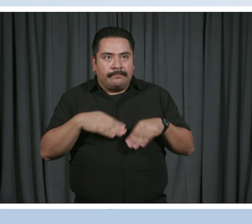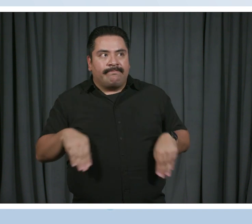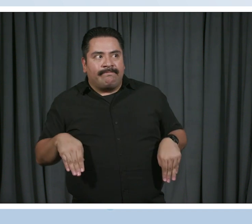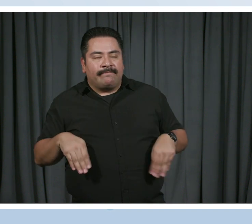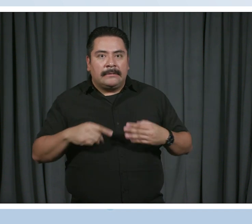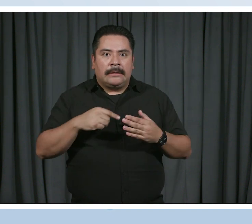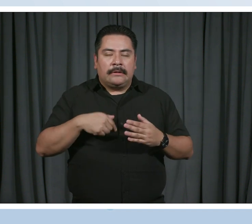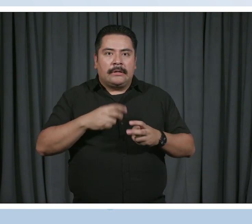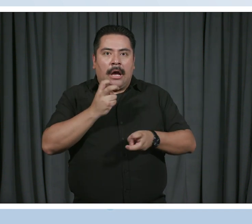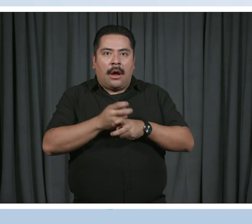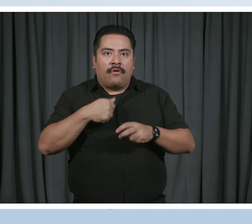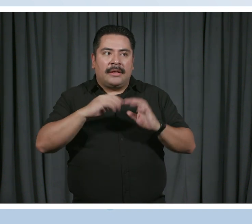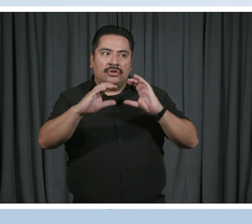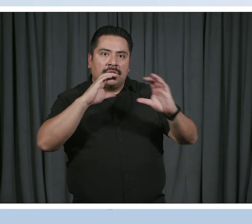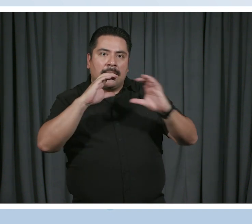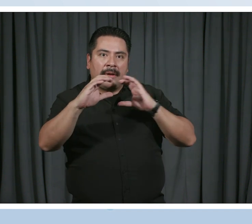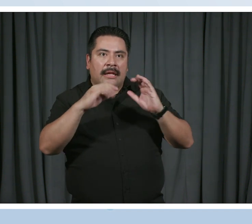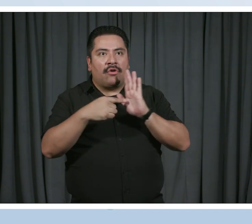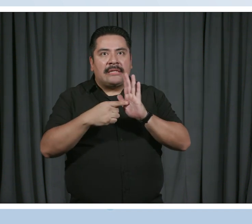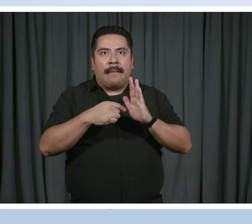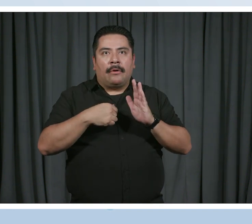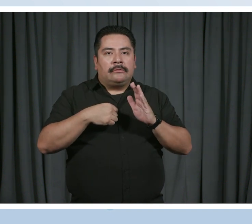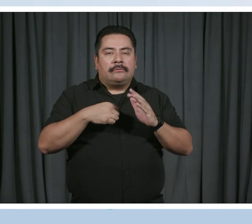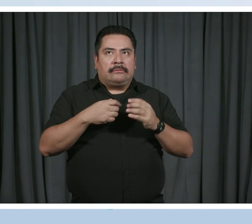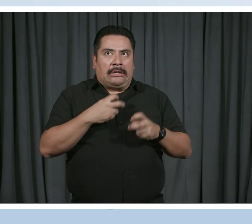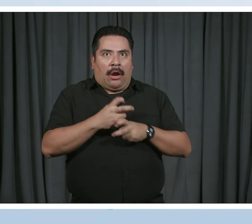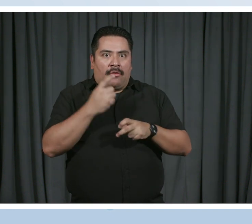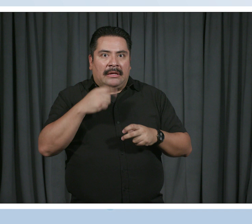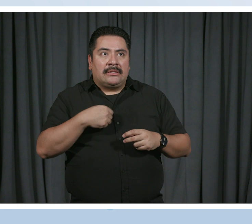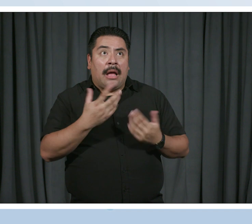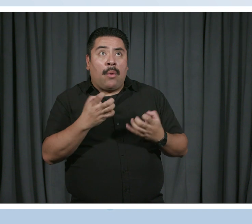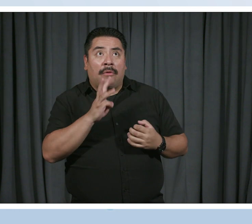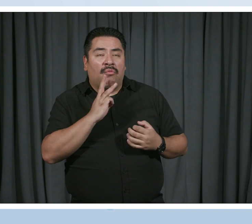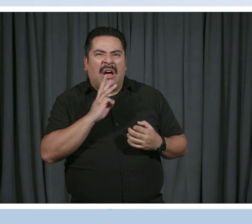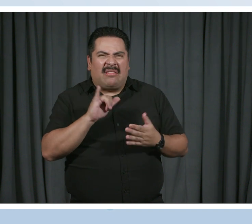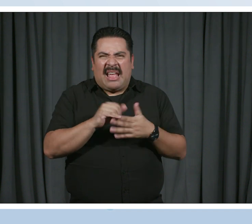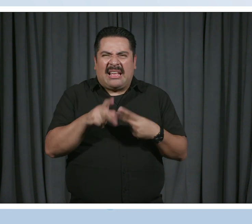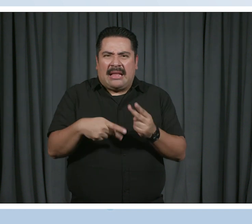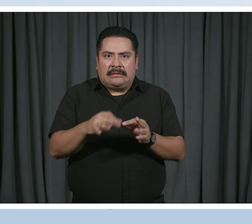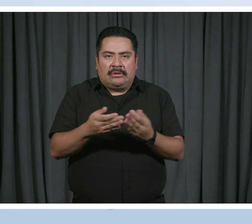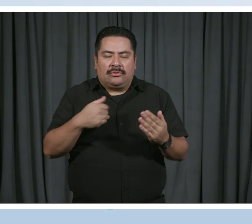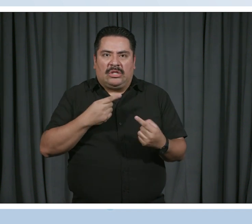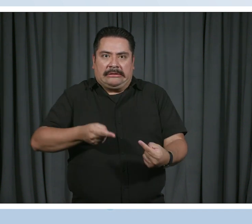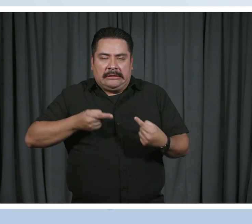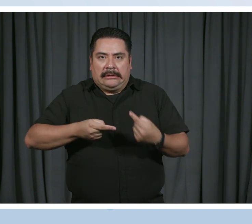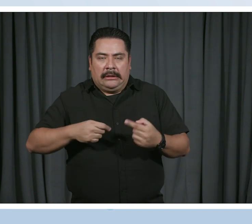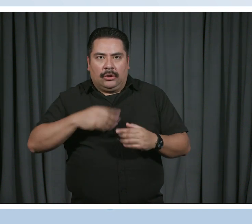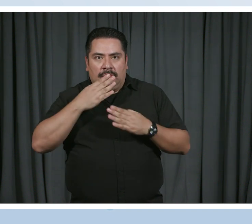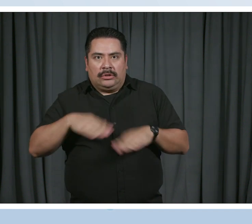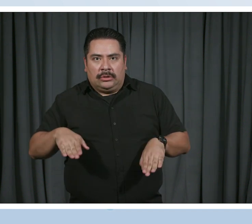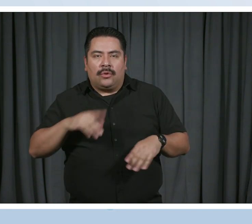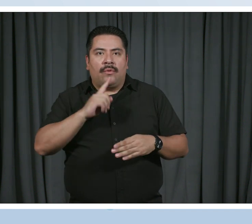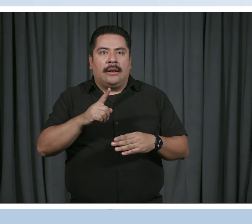was hard for me actually to communicate even like I want some water or something like that. So just really, it came down to me being able to